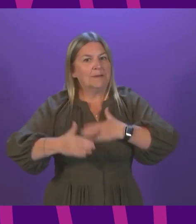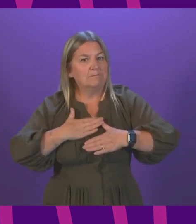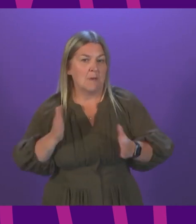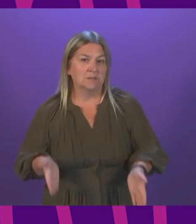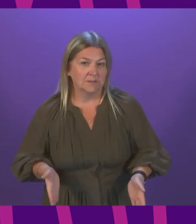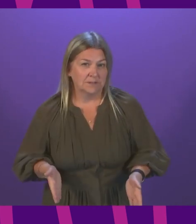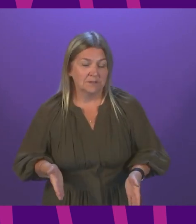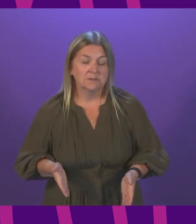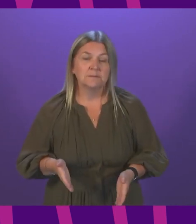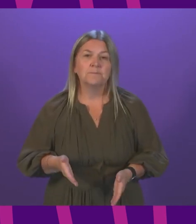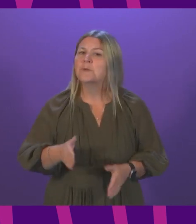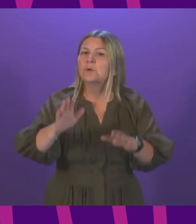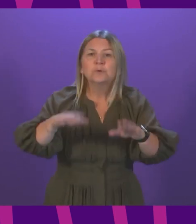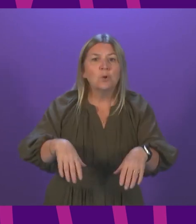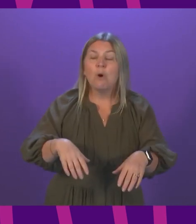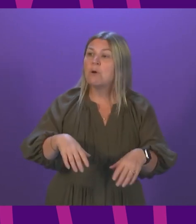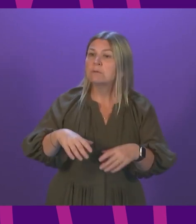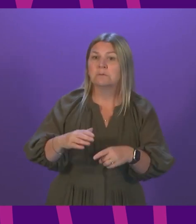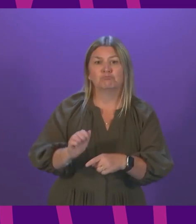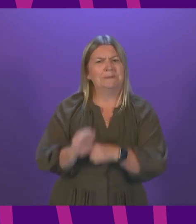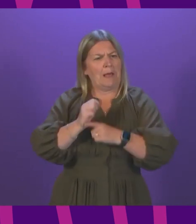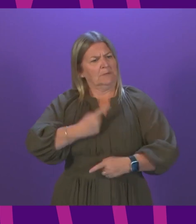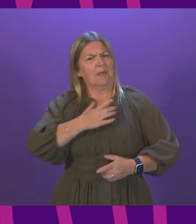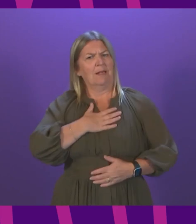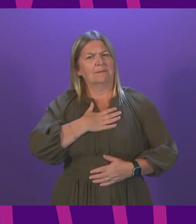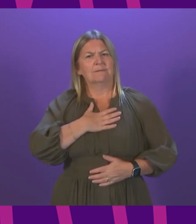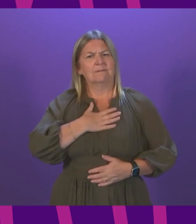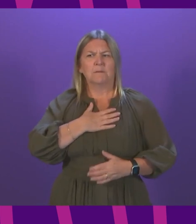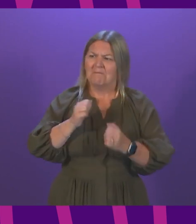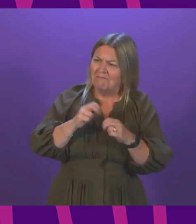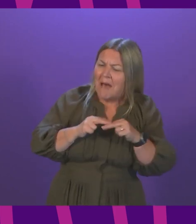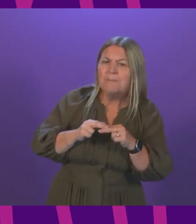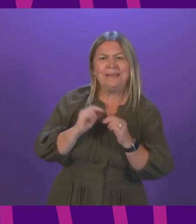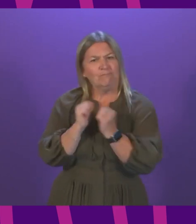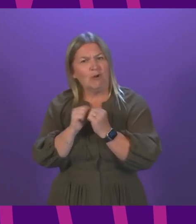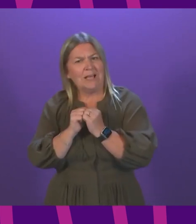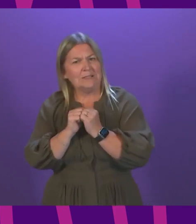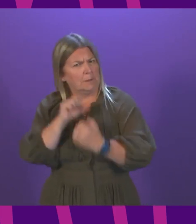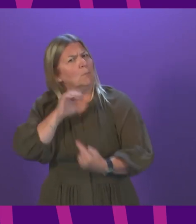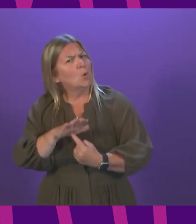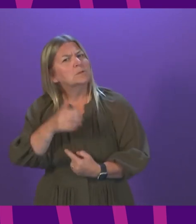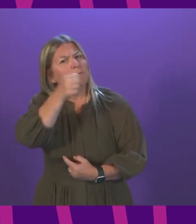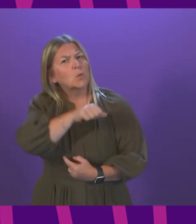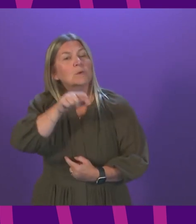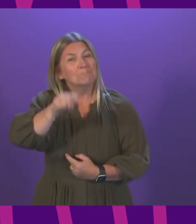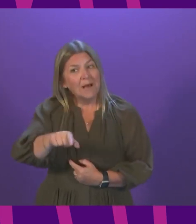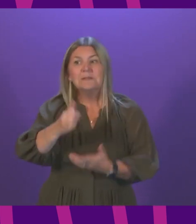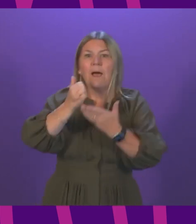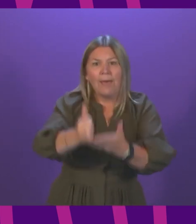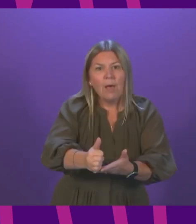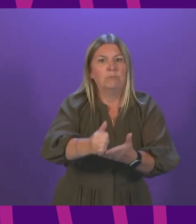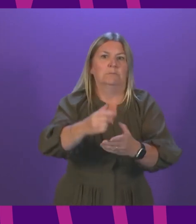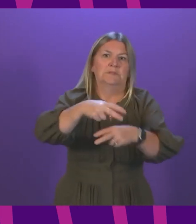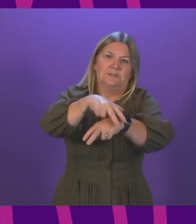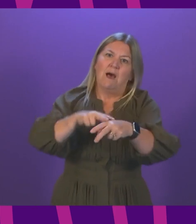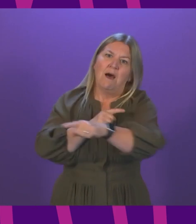we do that, we aren't simply protecting ourselves and those we love from COVID, although that is important. We are also helping those who work